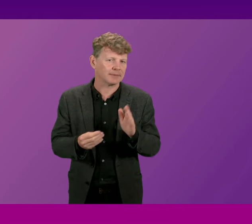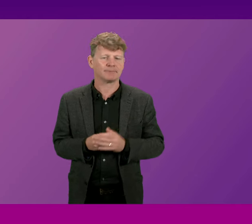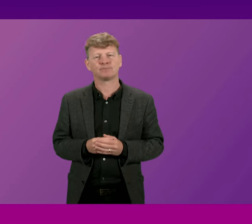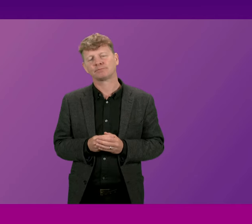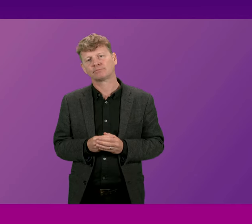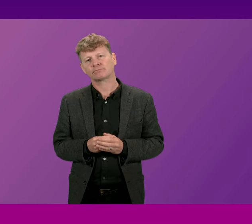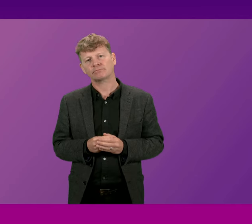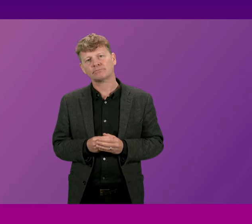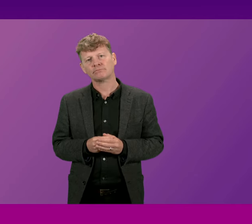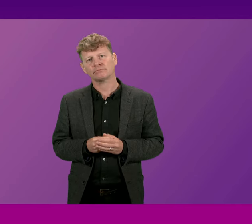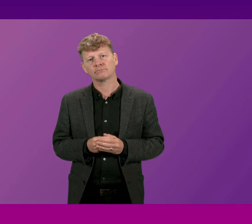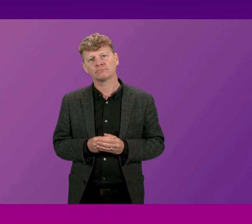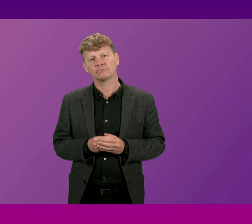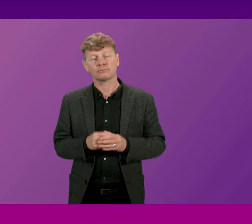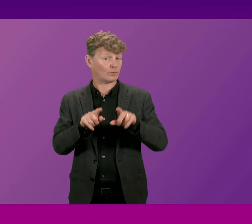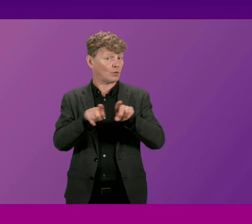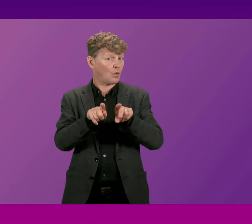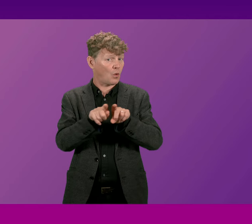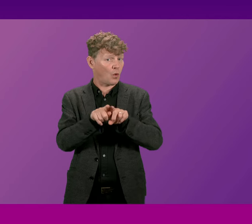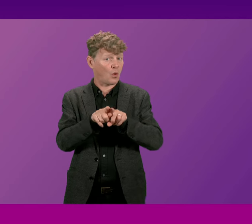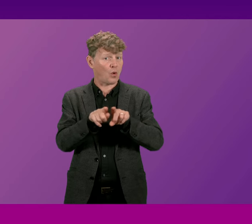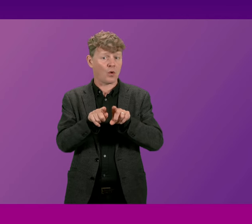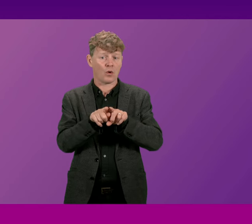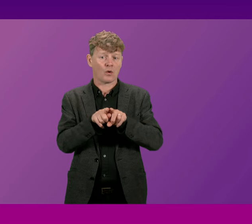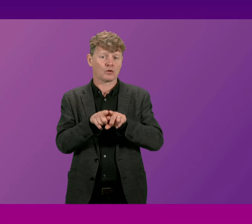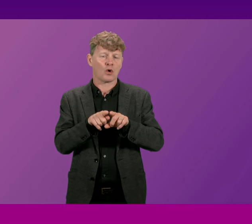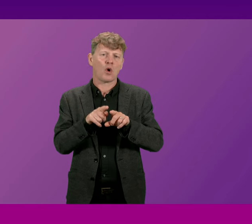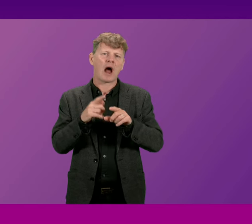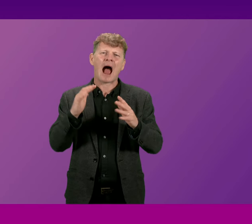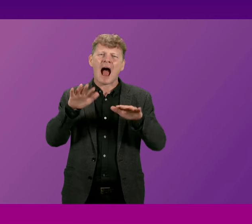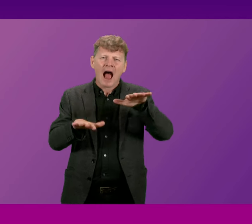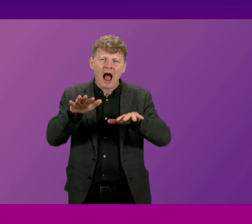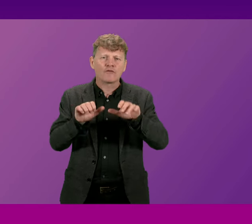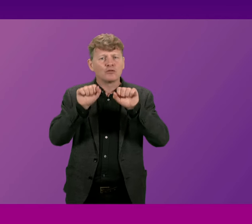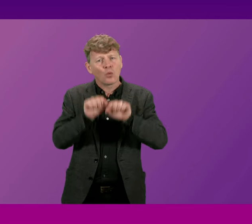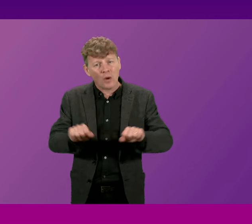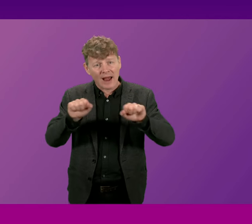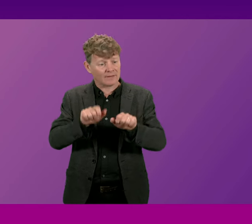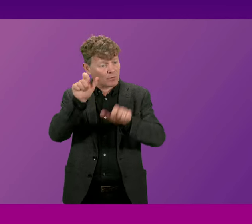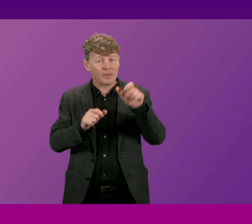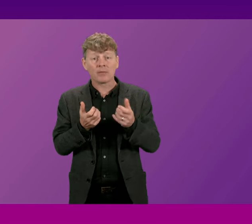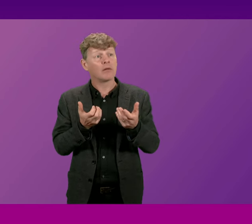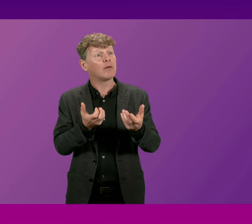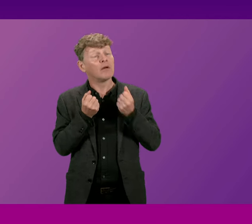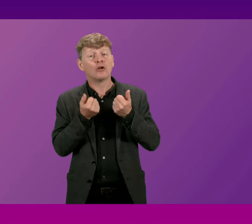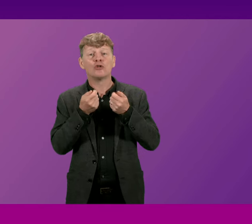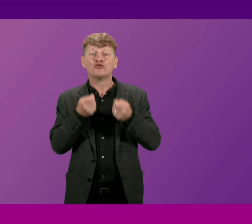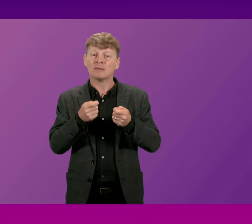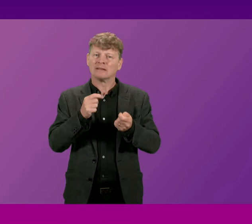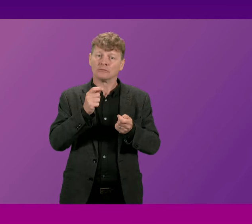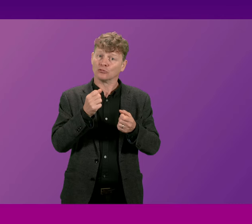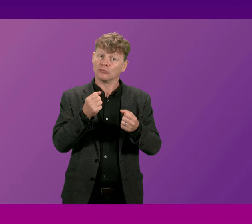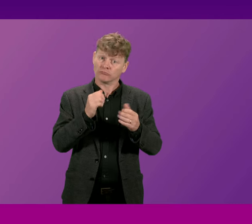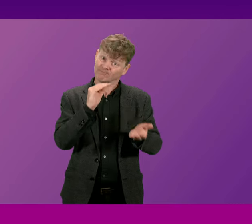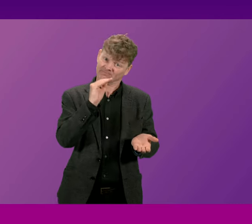there's strong performance in terms of the median waits for individuals receiving treatment obviously in that there will be